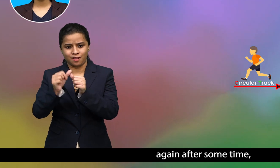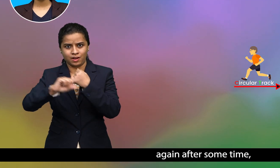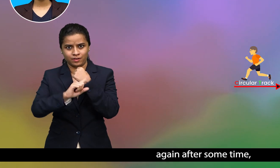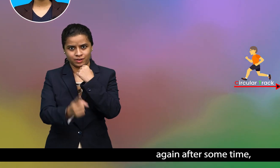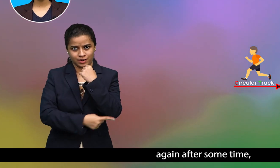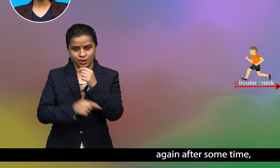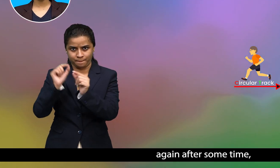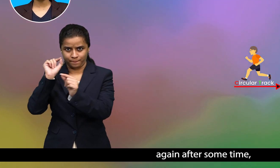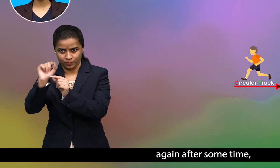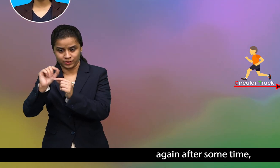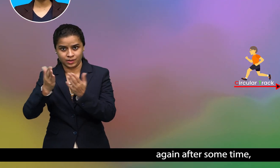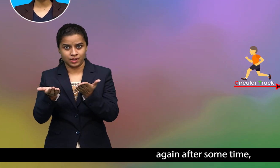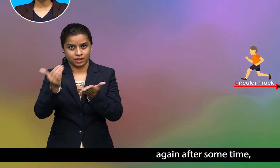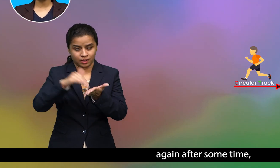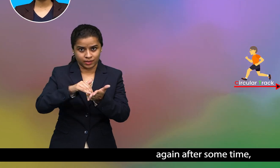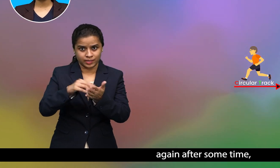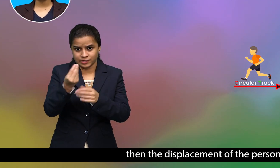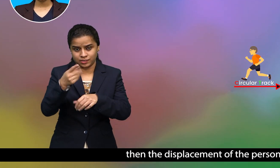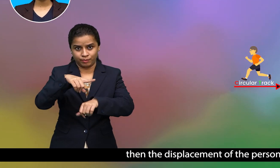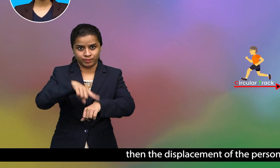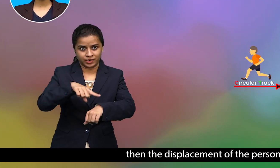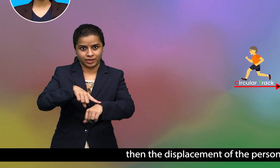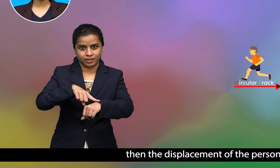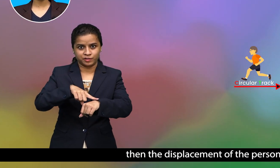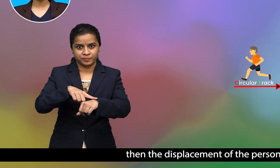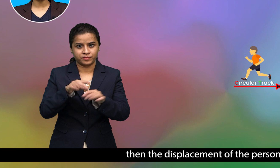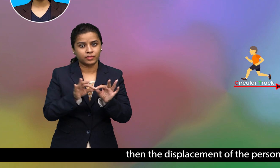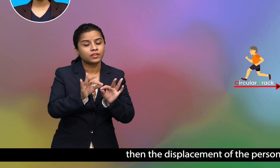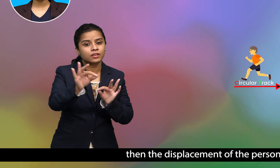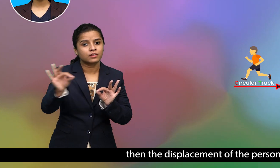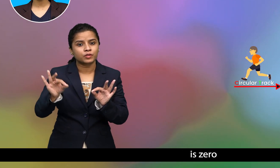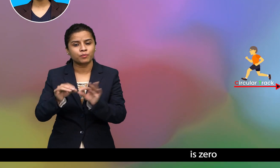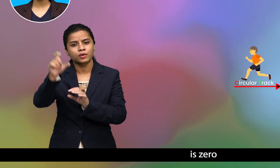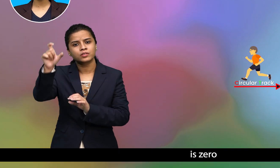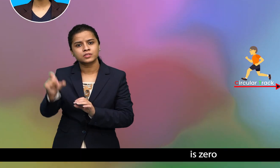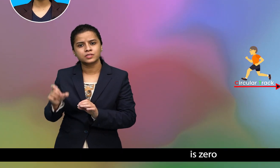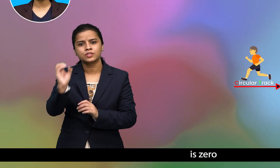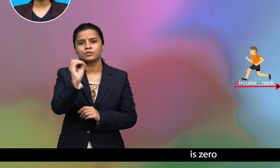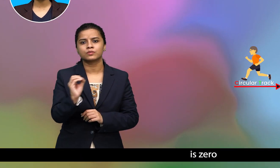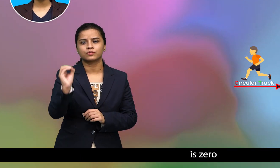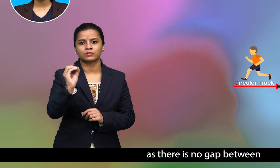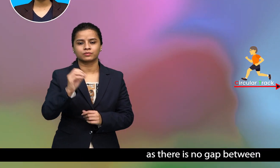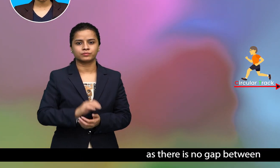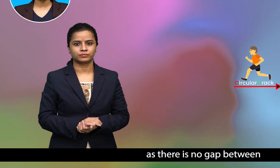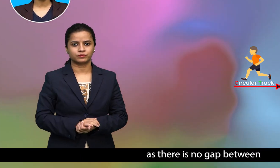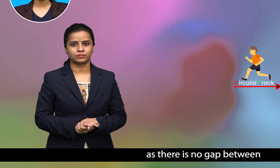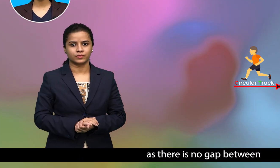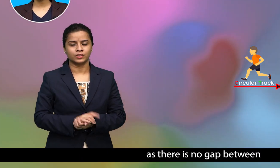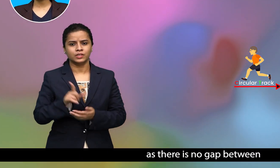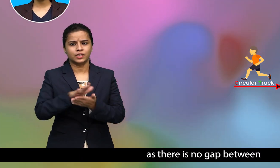again after some time then the displacement of the person is zero as there is no gap